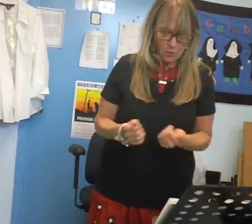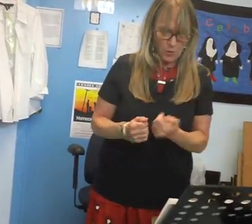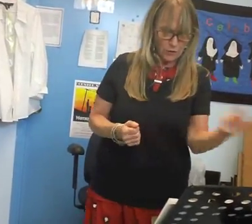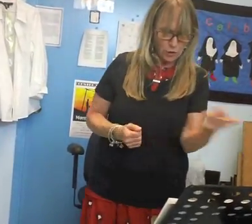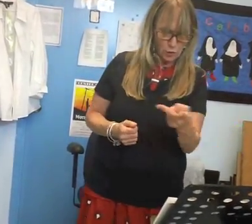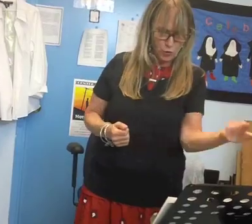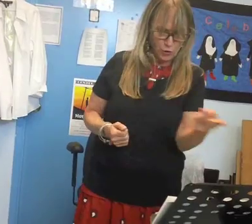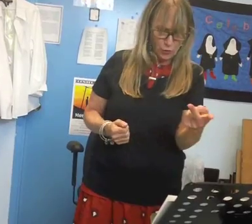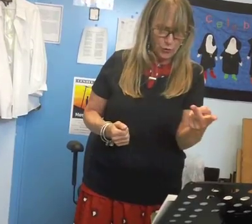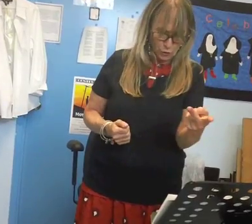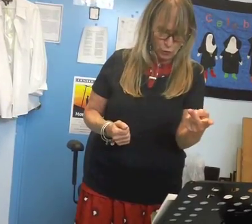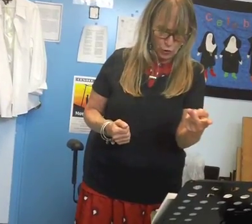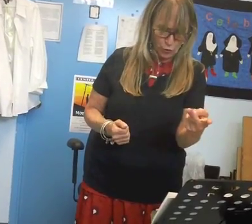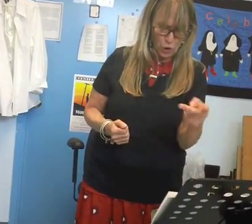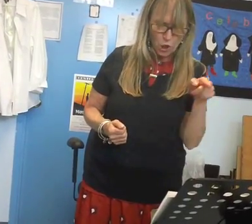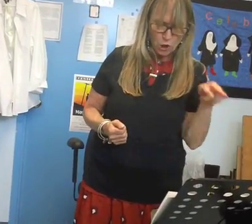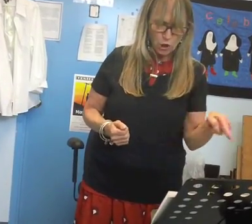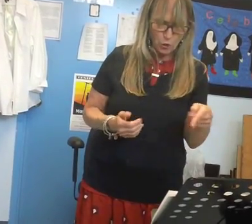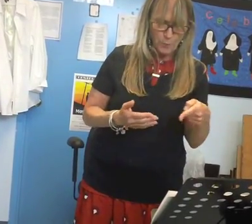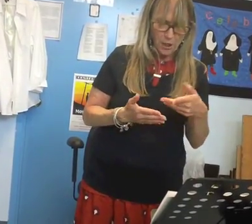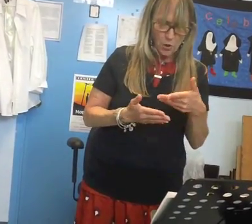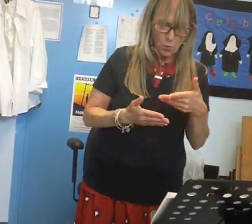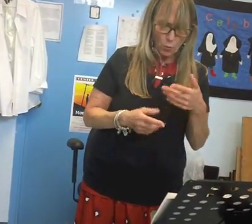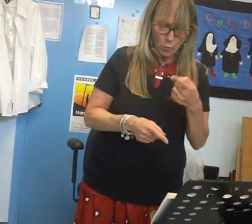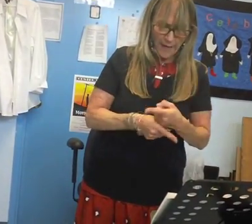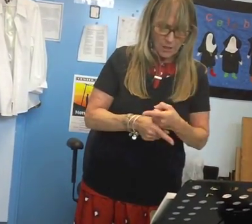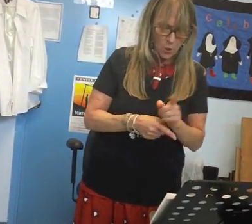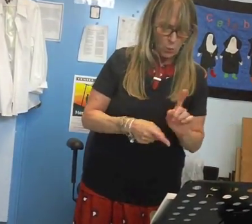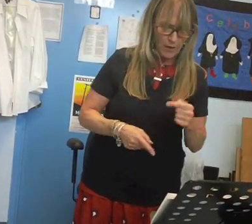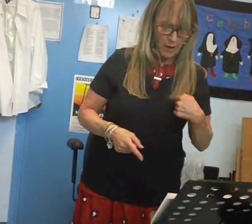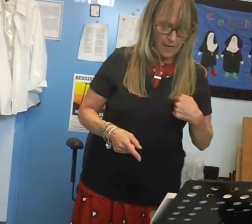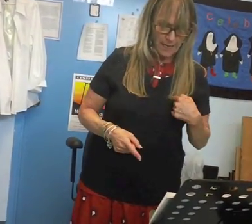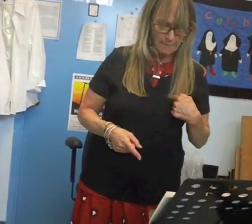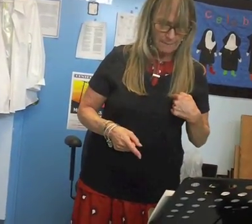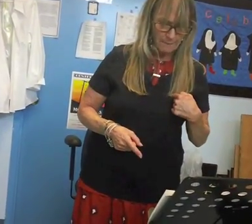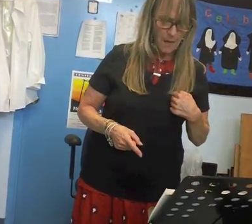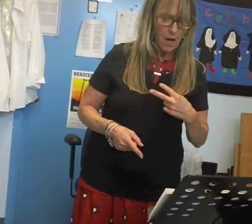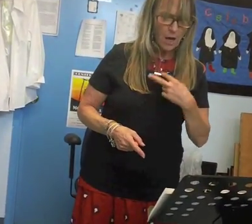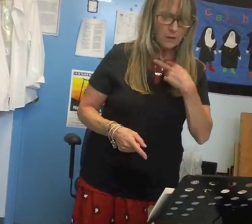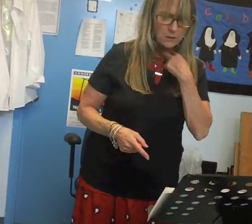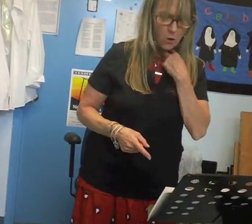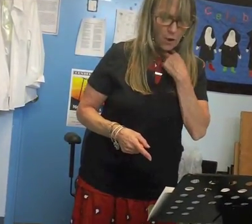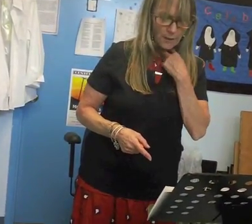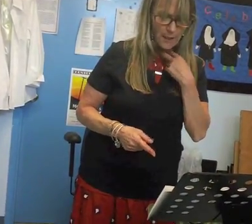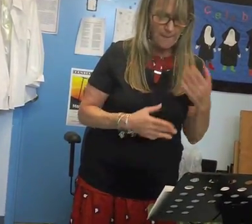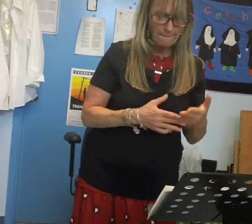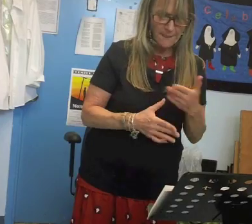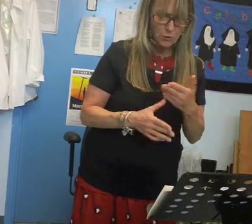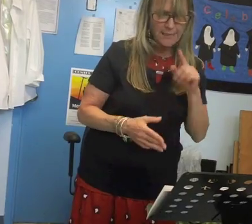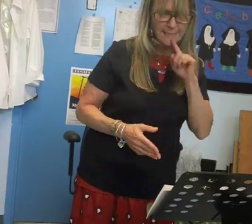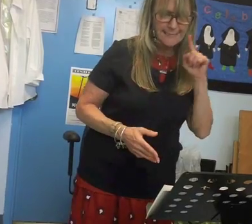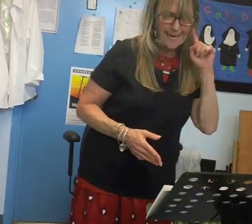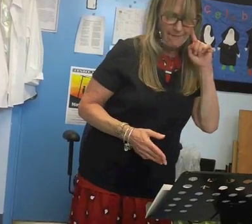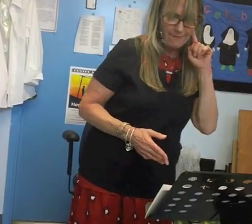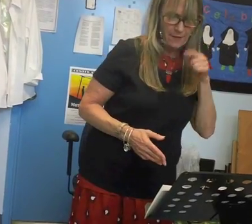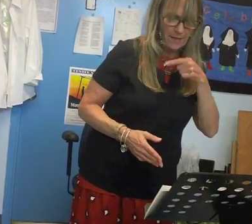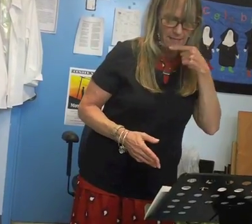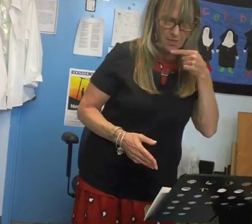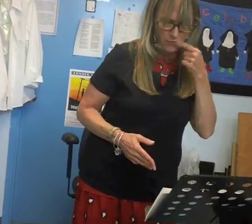with the two of you with you two she'll be right where I am caught between deaf and hearing